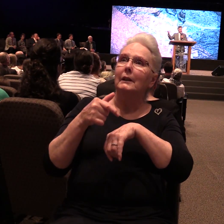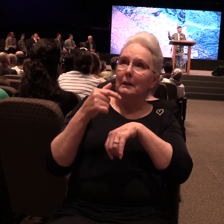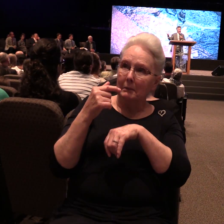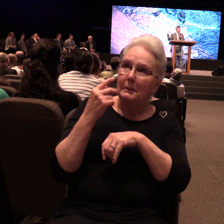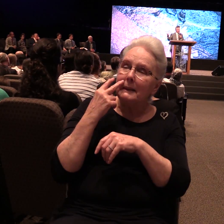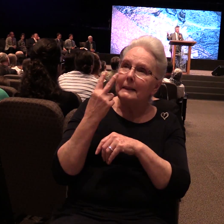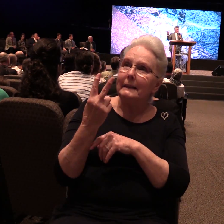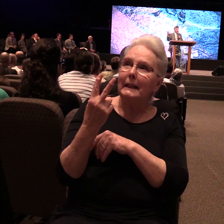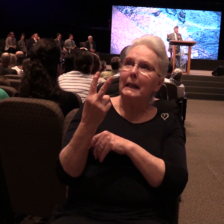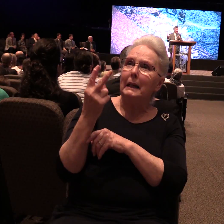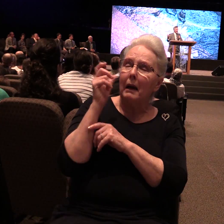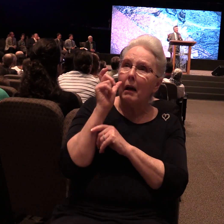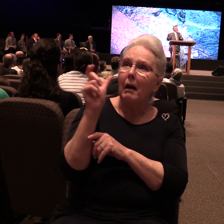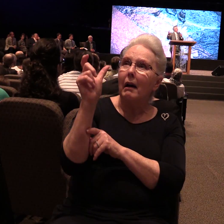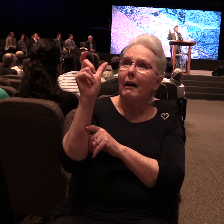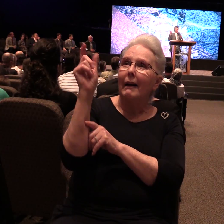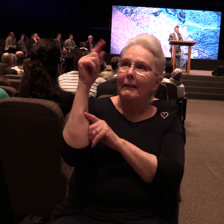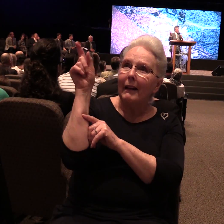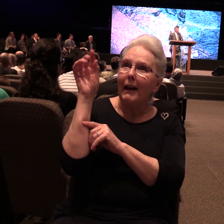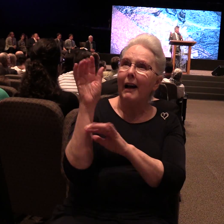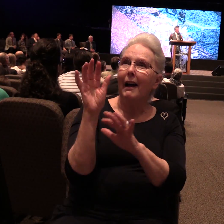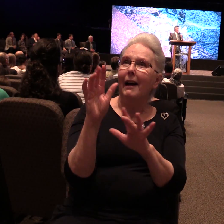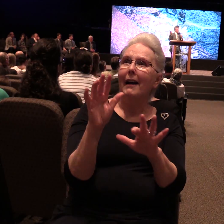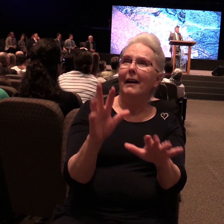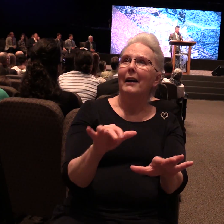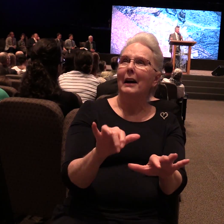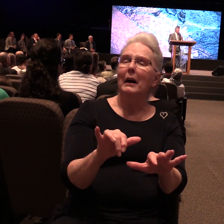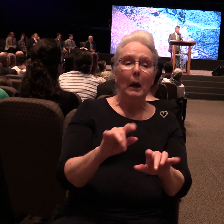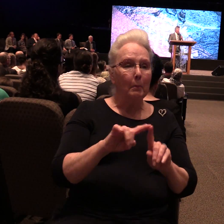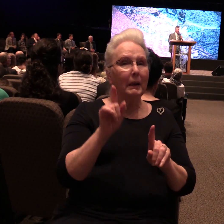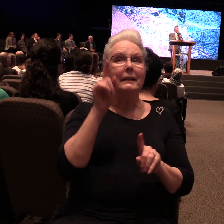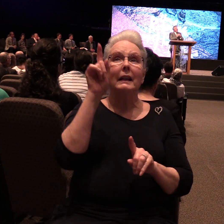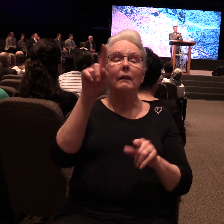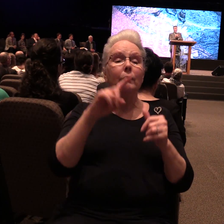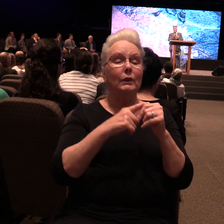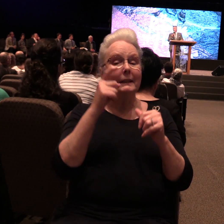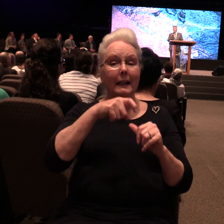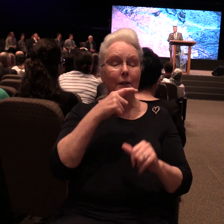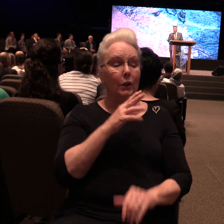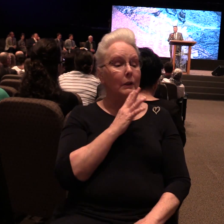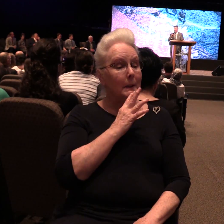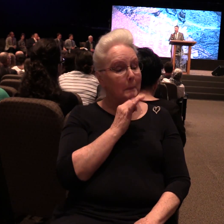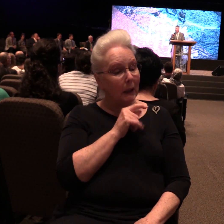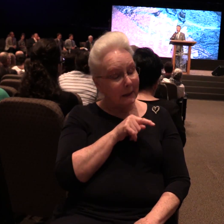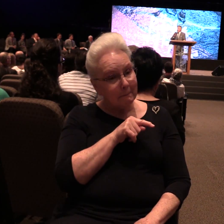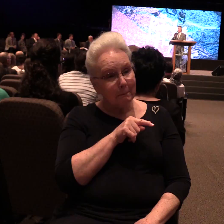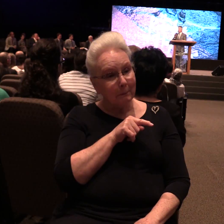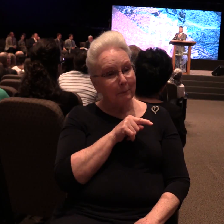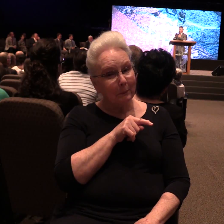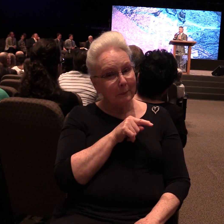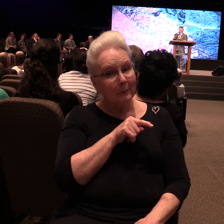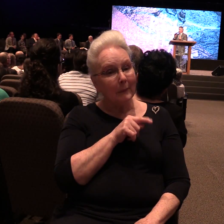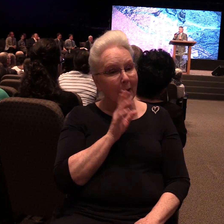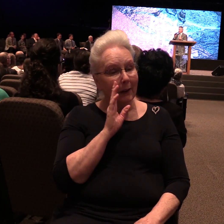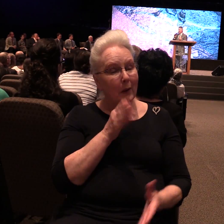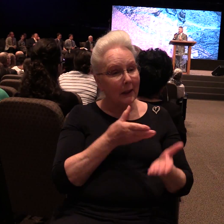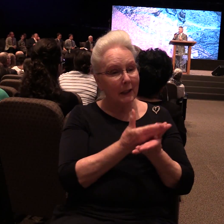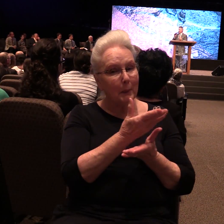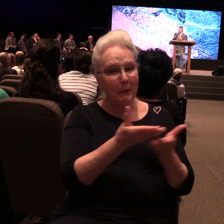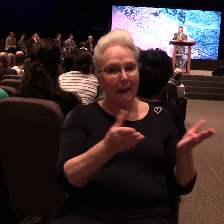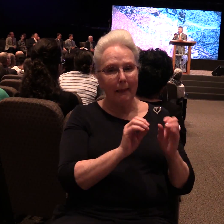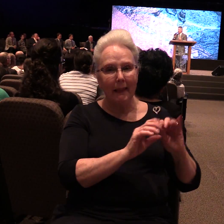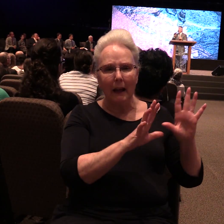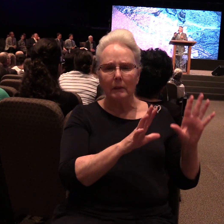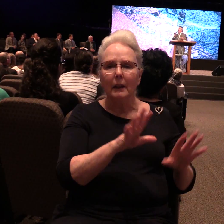There is an object to contain the creative authority of God's word. You know what I'm talking about because God called you